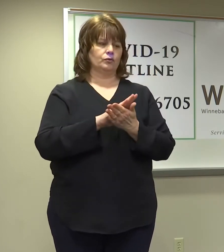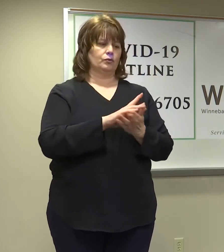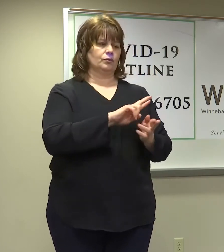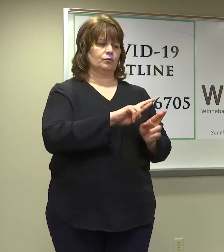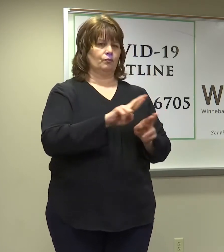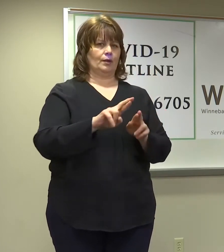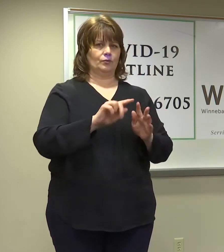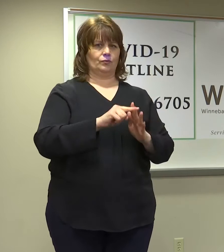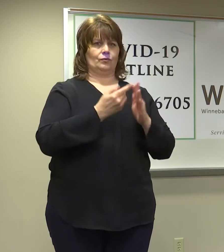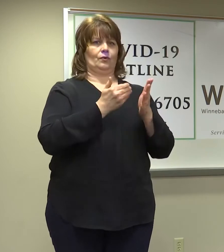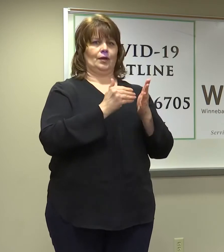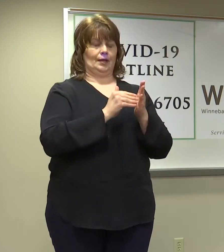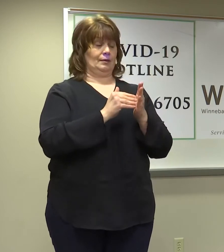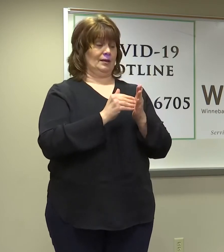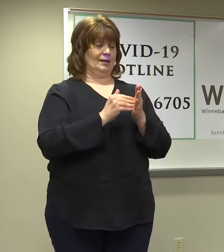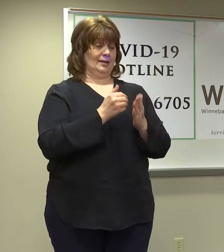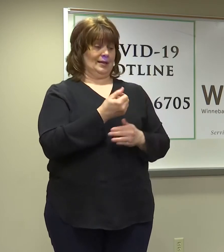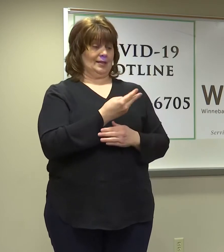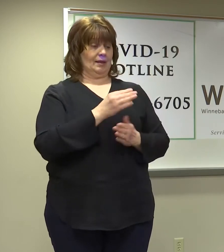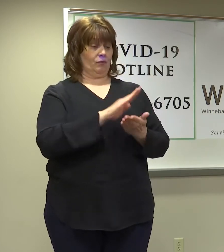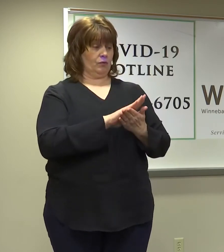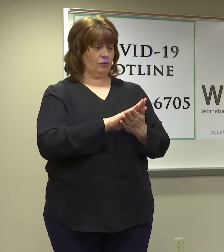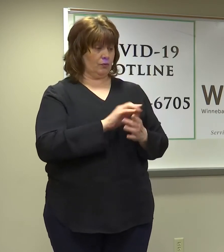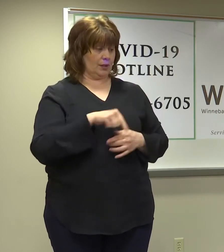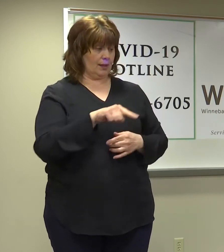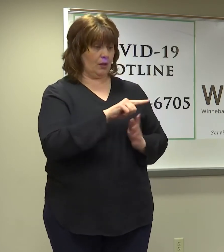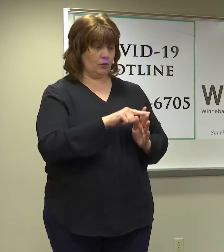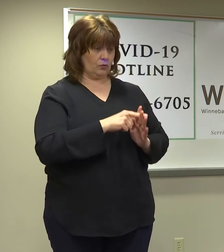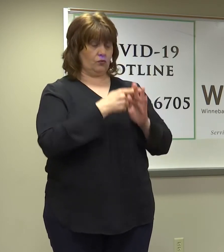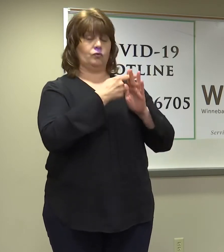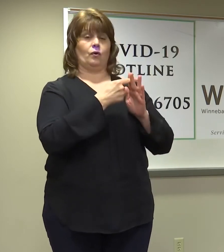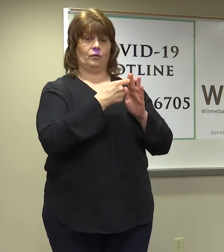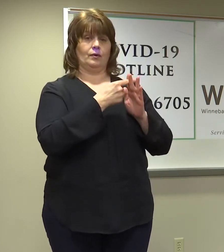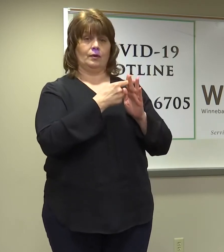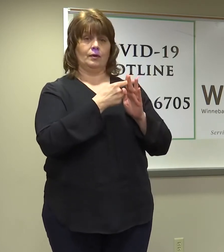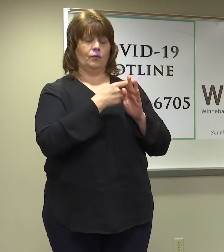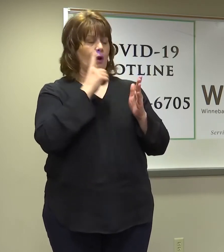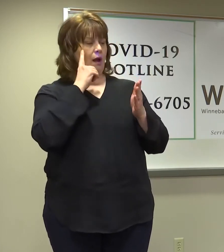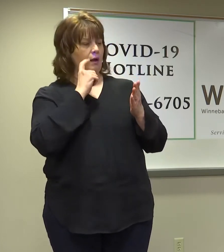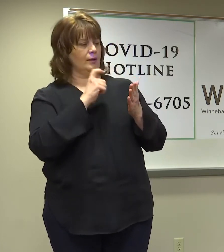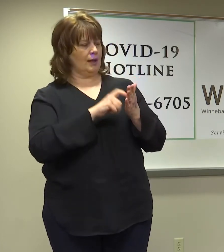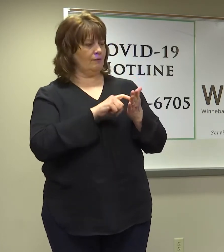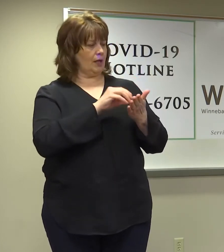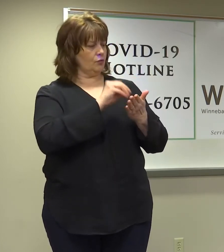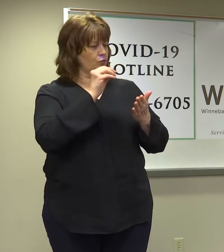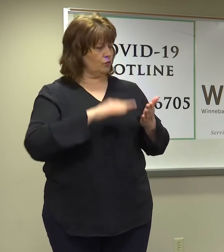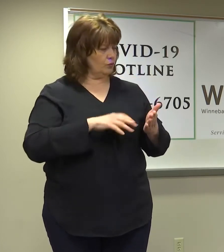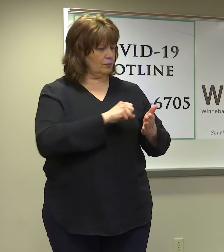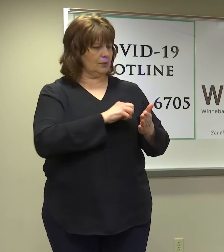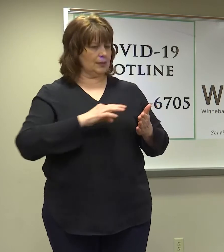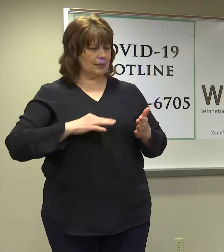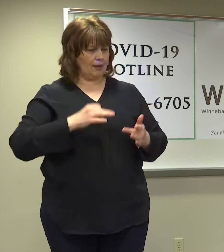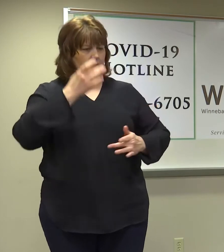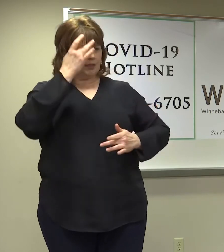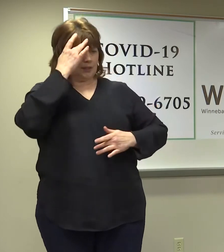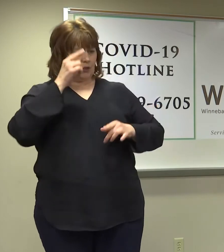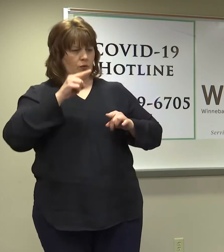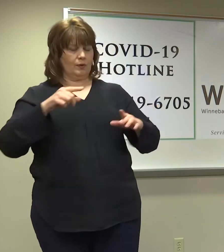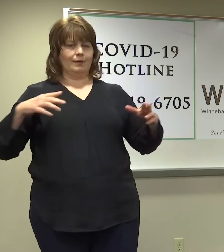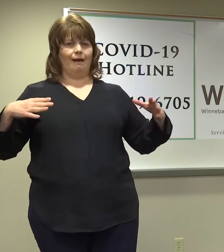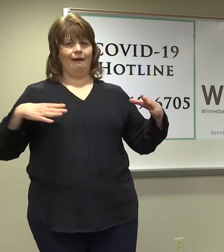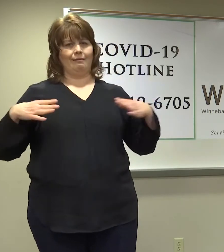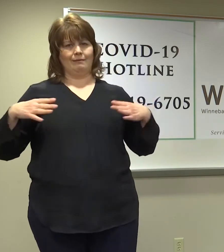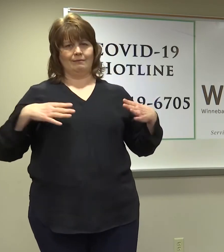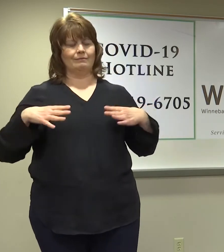have worked with the schools, several of them already, to start after the break for the cases identified in school students and staff over the holidays. Yes,